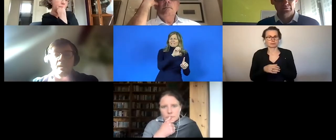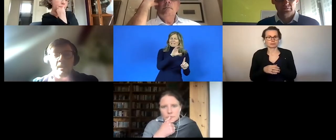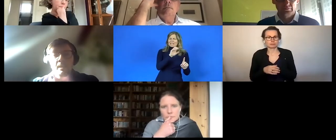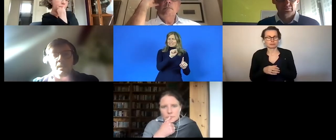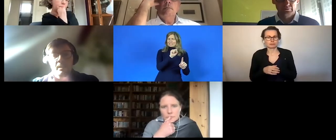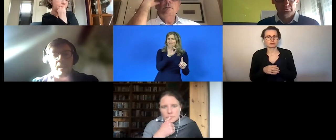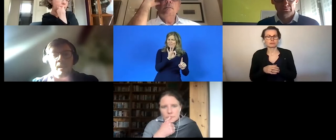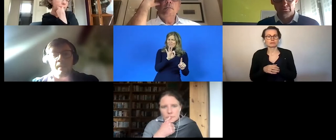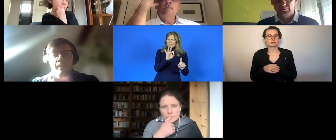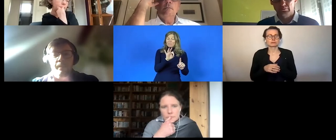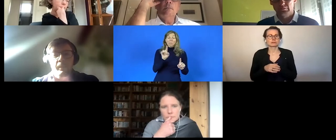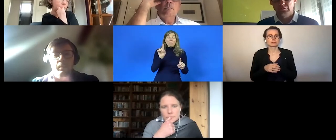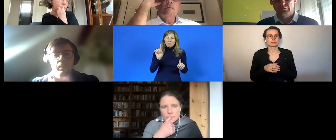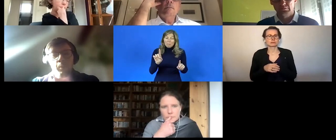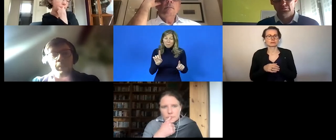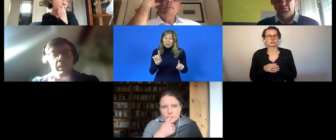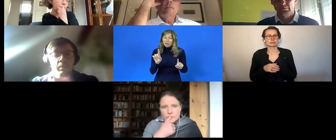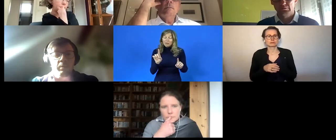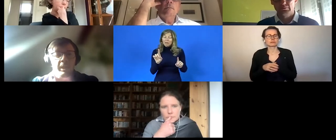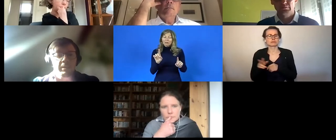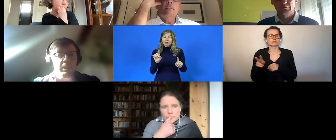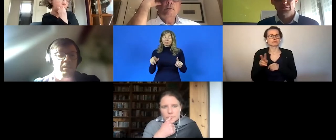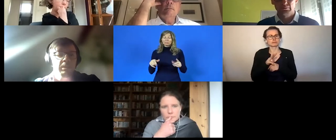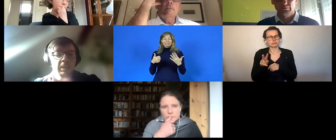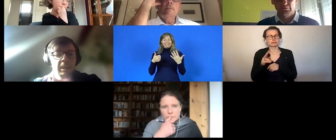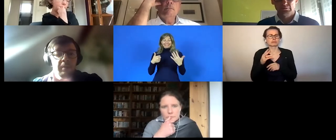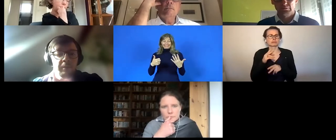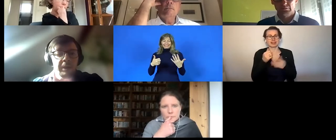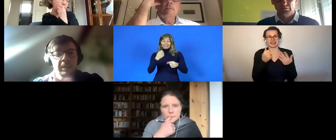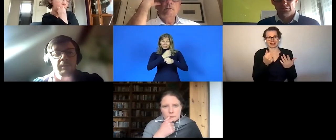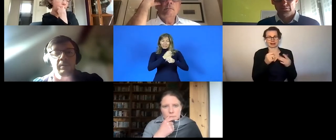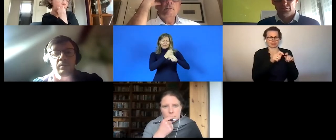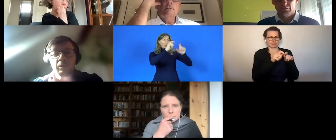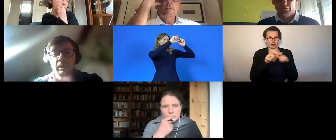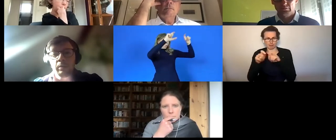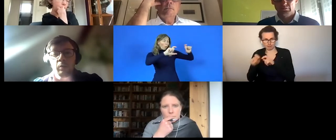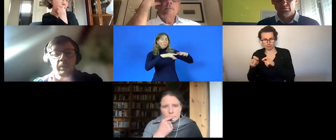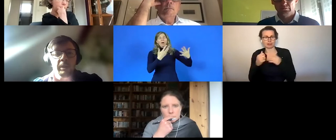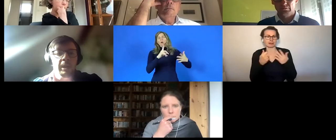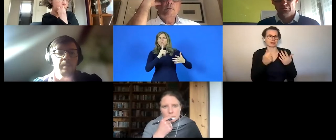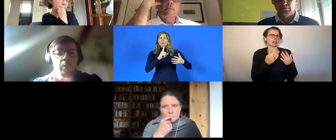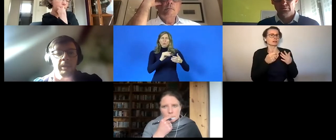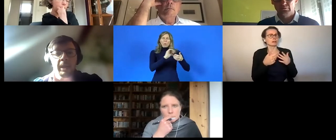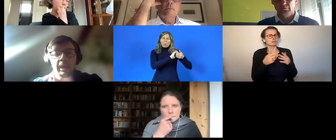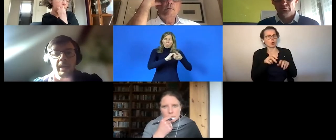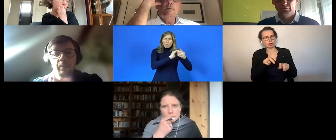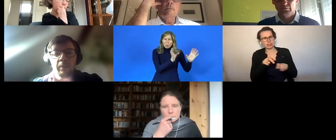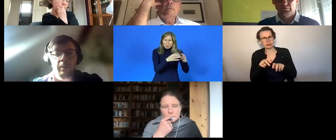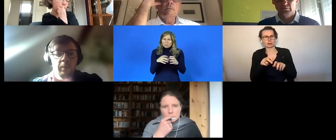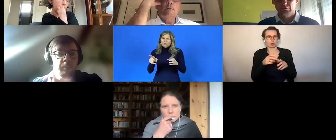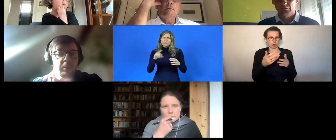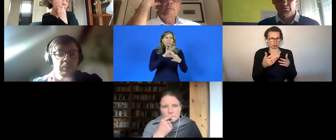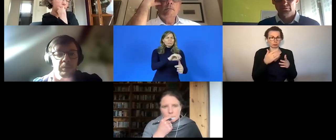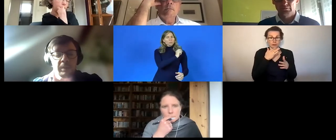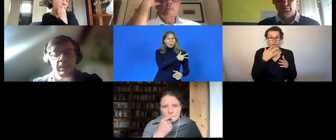six um companies or organizations very active in the social economy and employing a high number